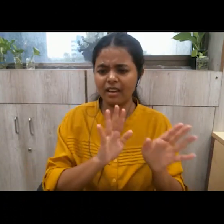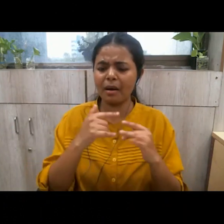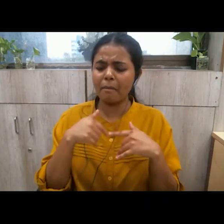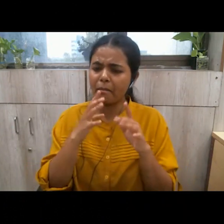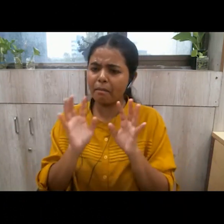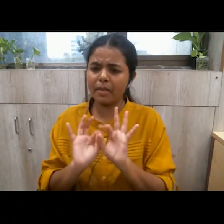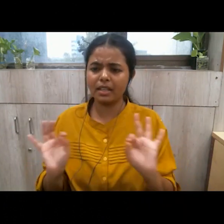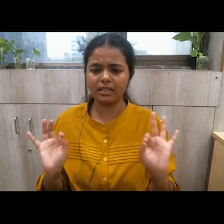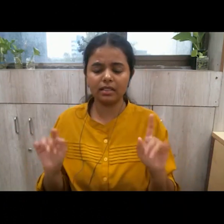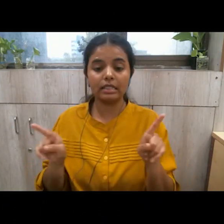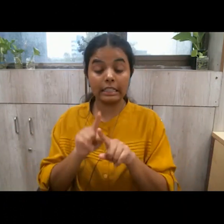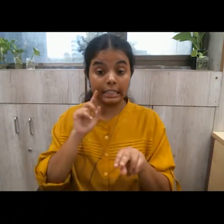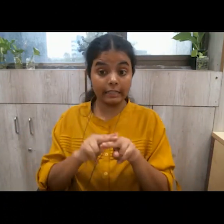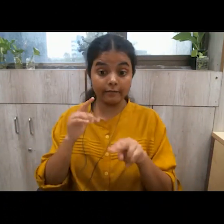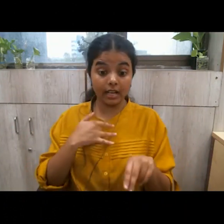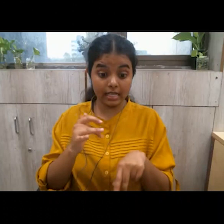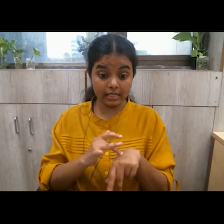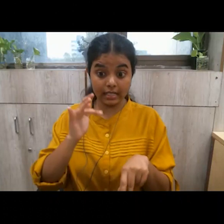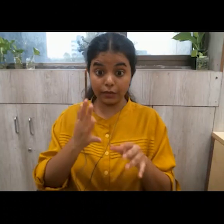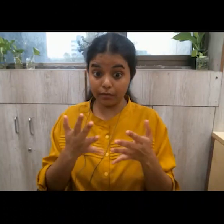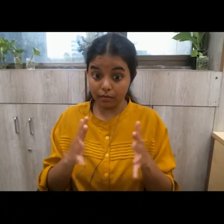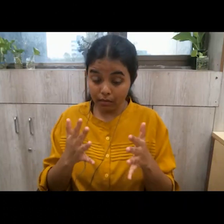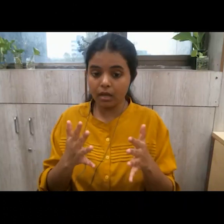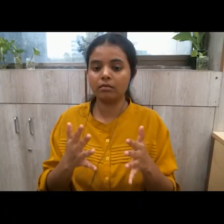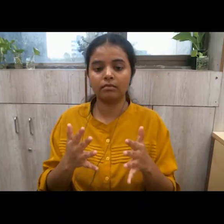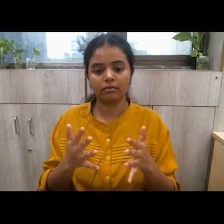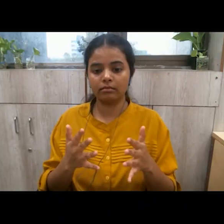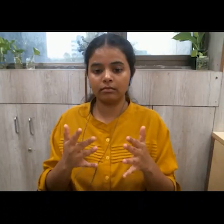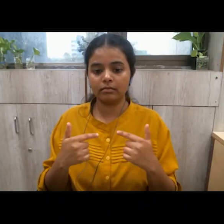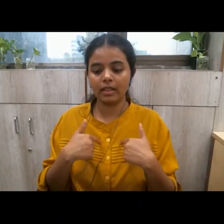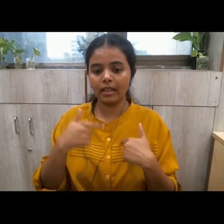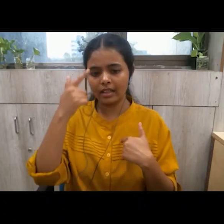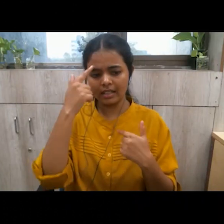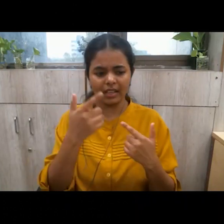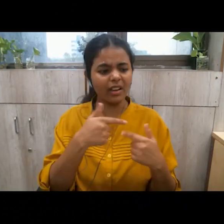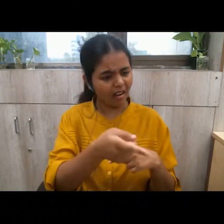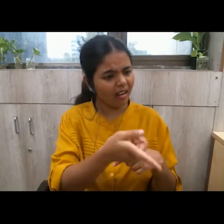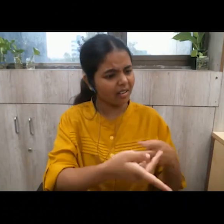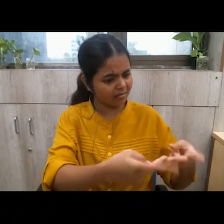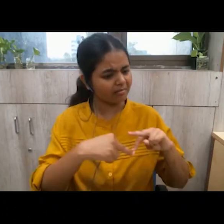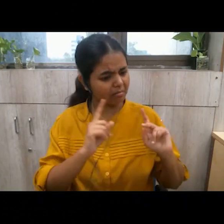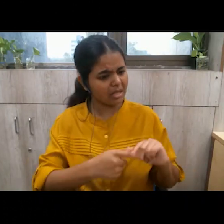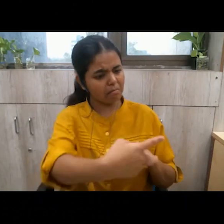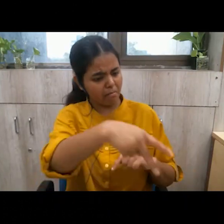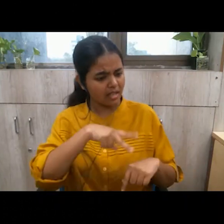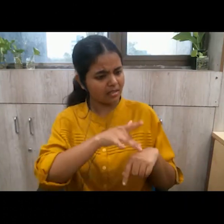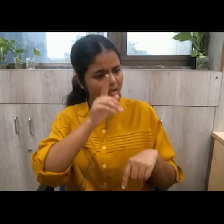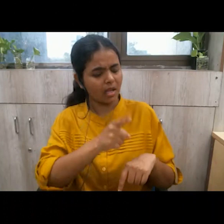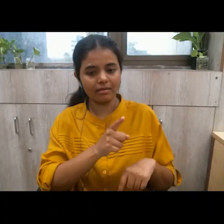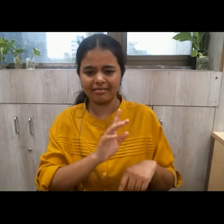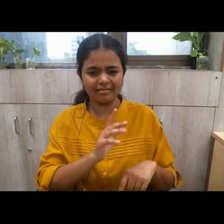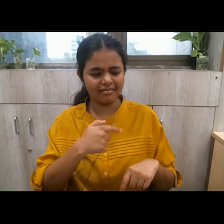because if i am being insensitive to others how can i expect them to be sensitive to me